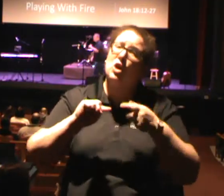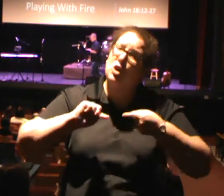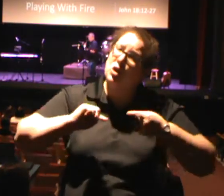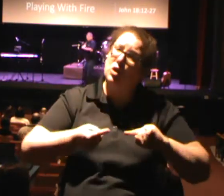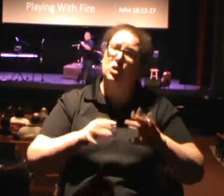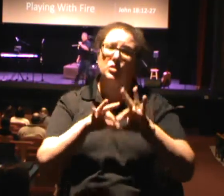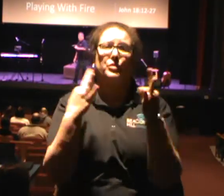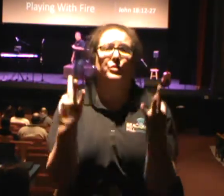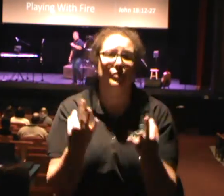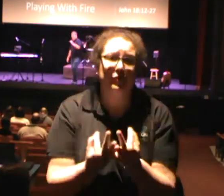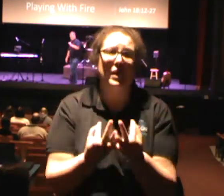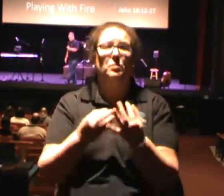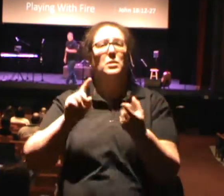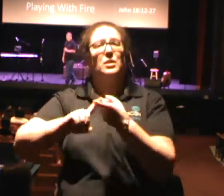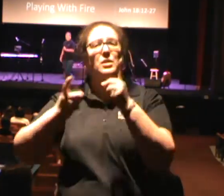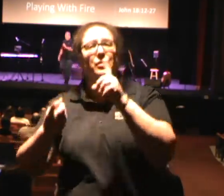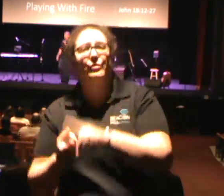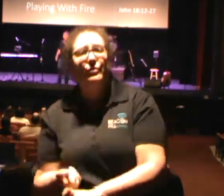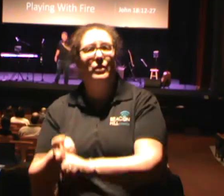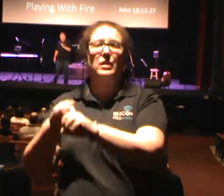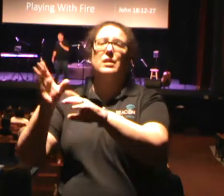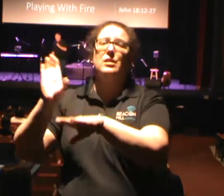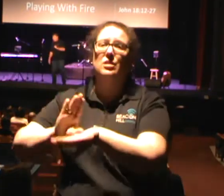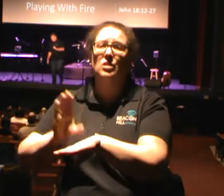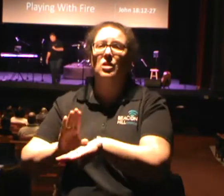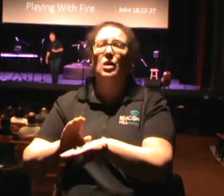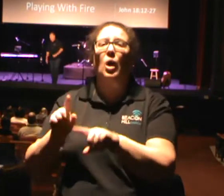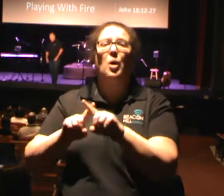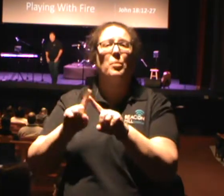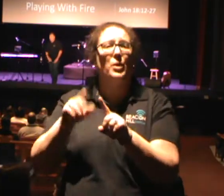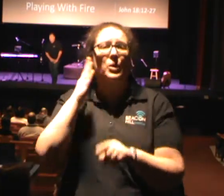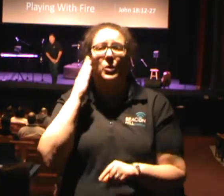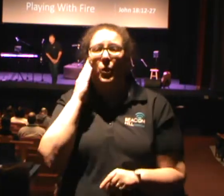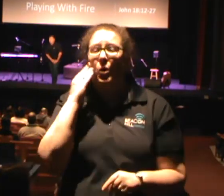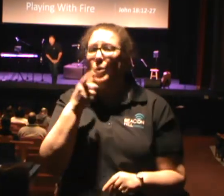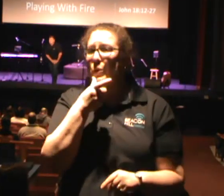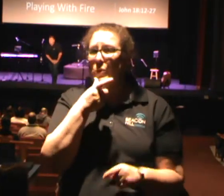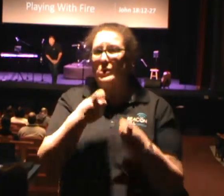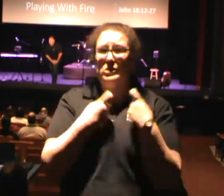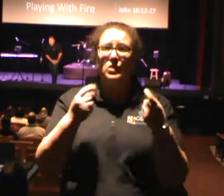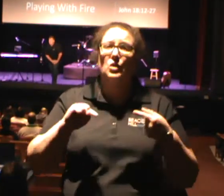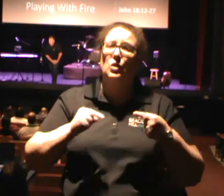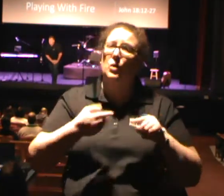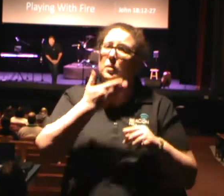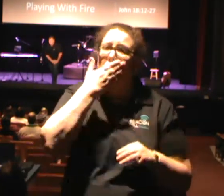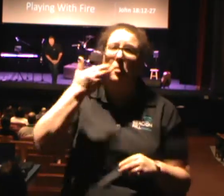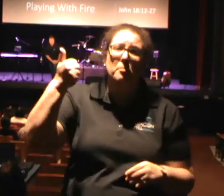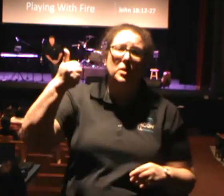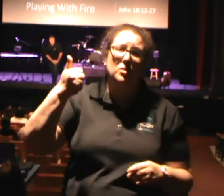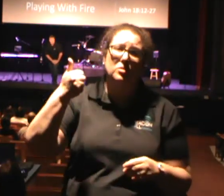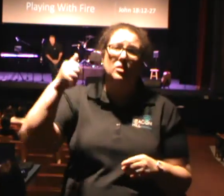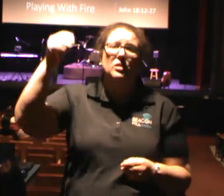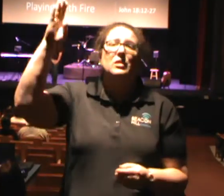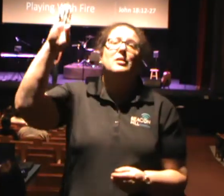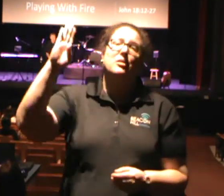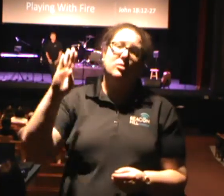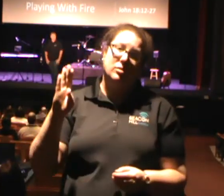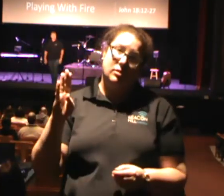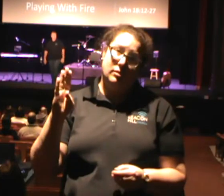hurts the church. But you know the one whose sin hurts more than anybody else? Sin hurts God.